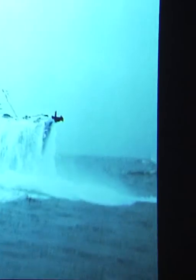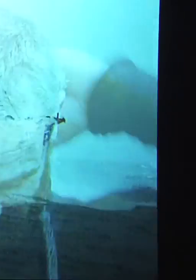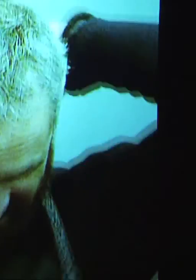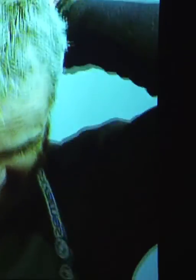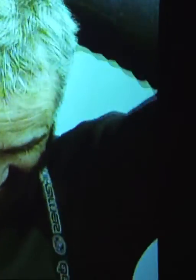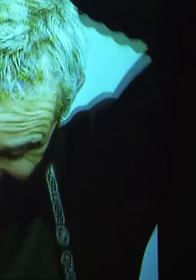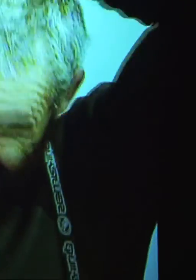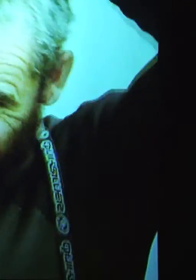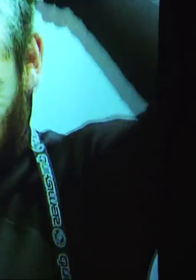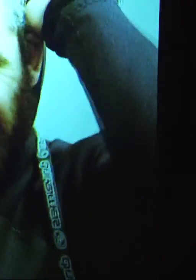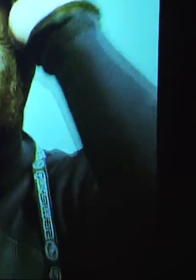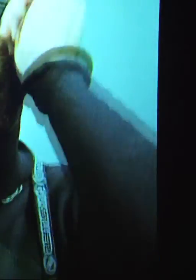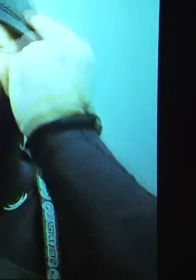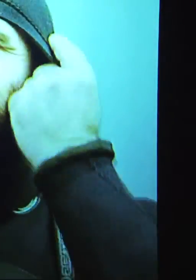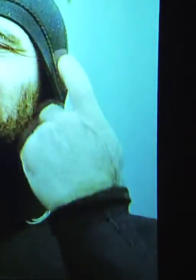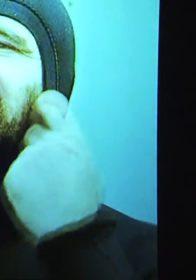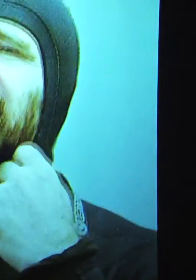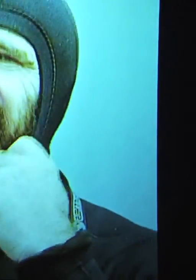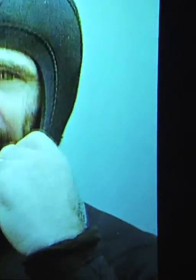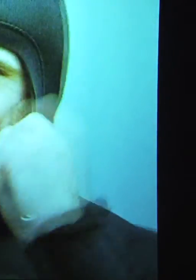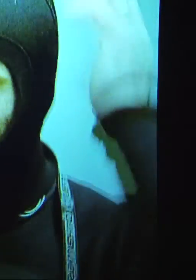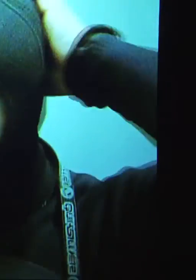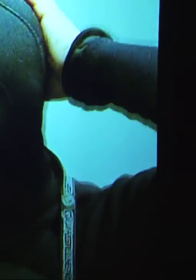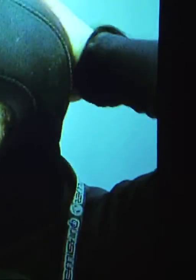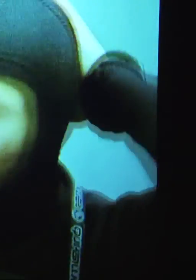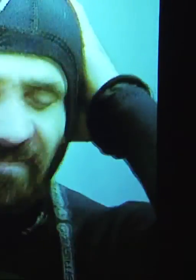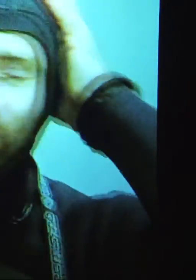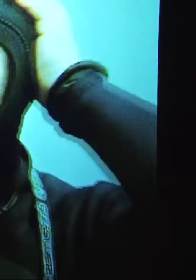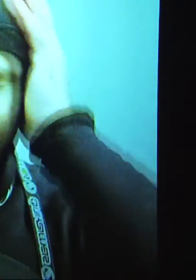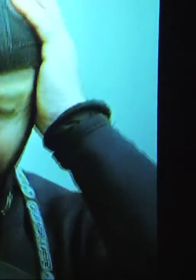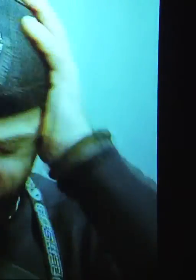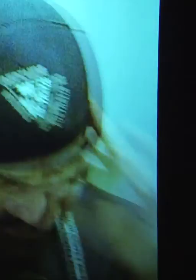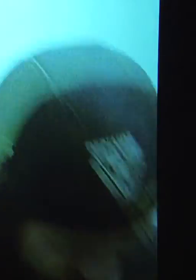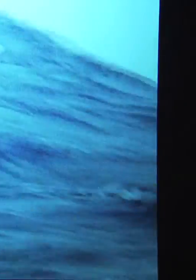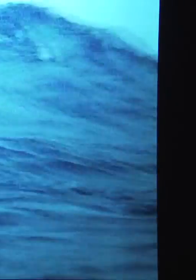But for some, it is a way of life. The only life they know.